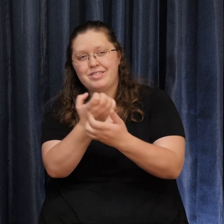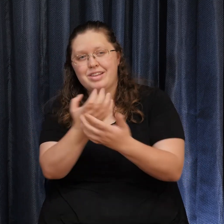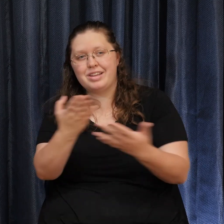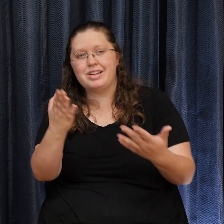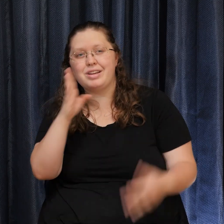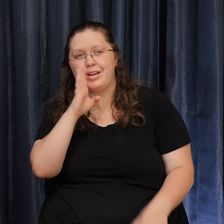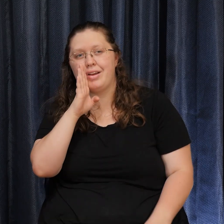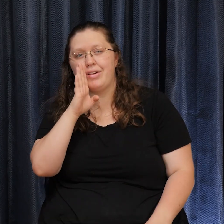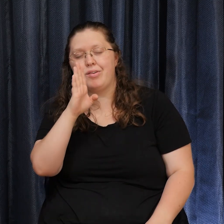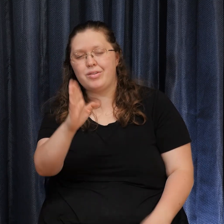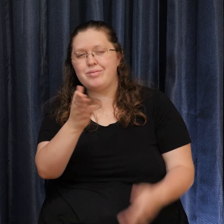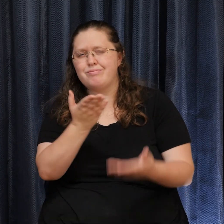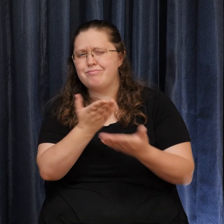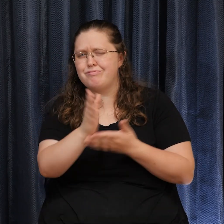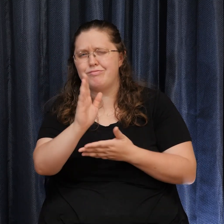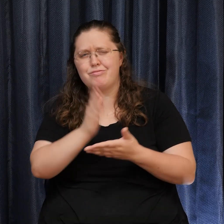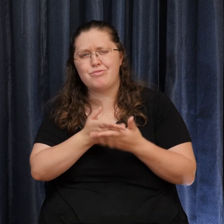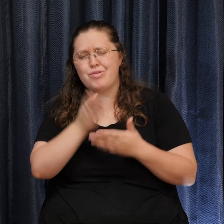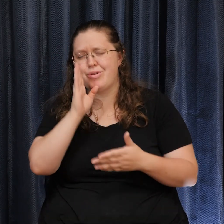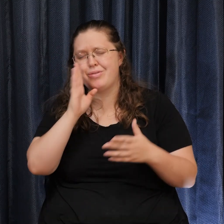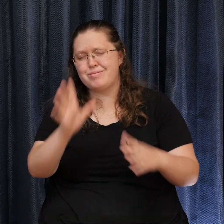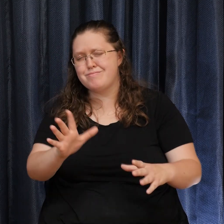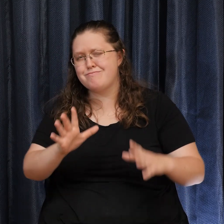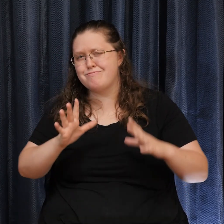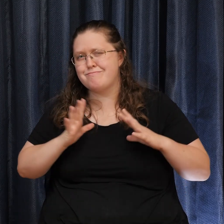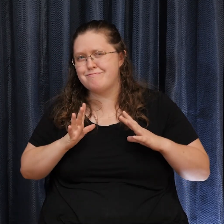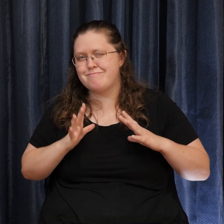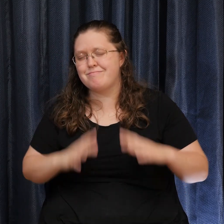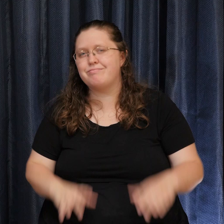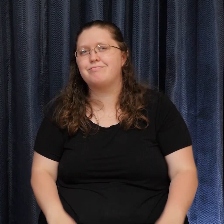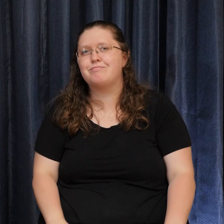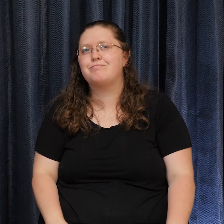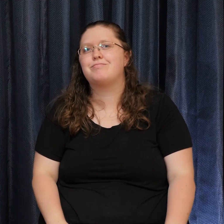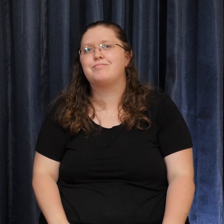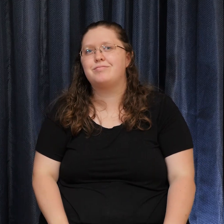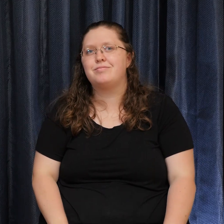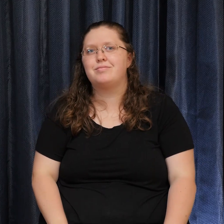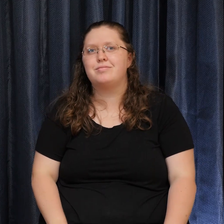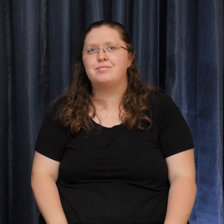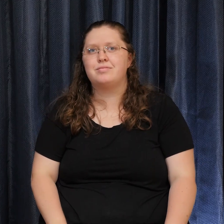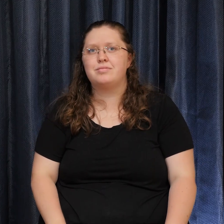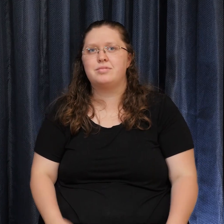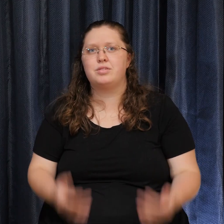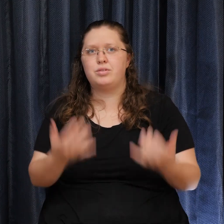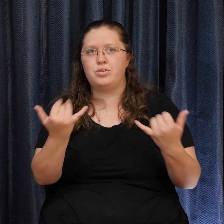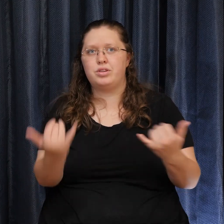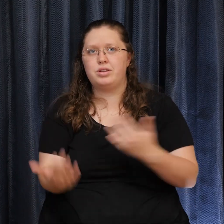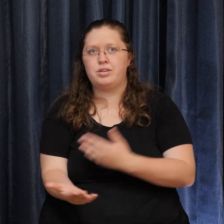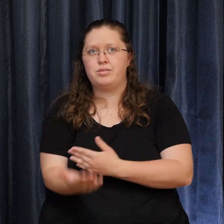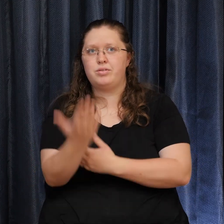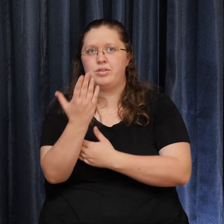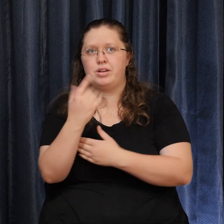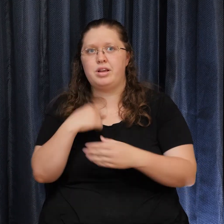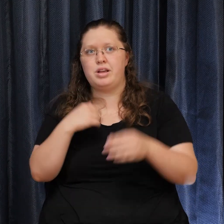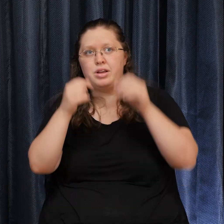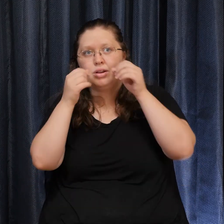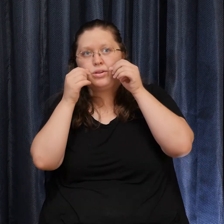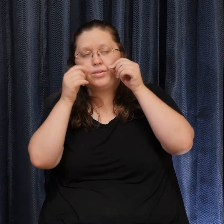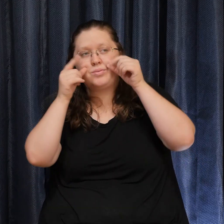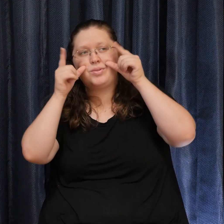Is gonna be alright Rise up this morning Look at